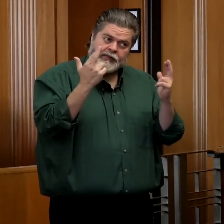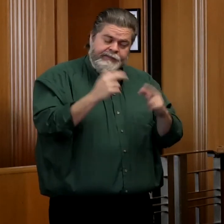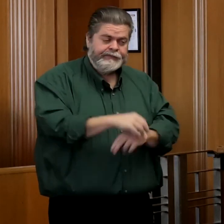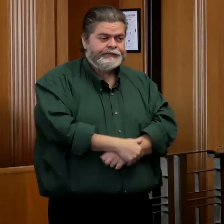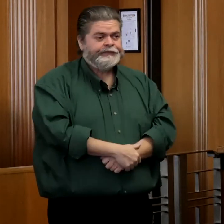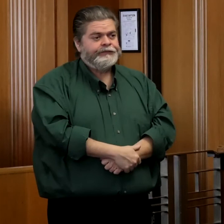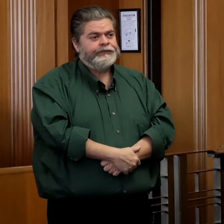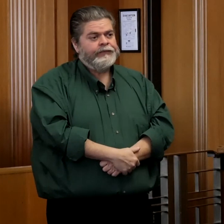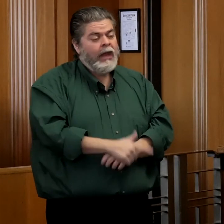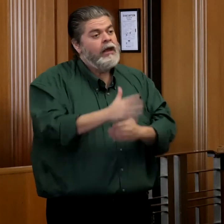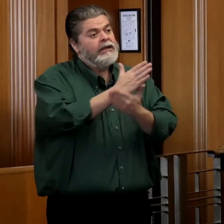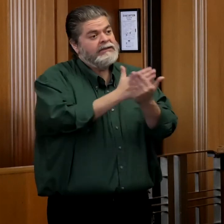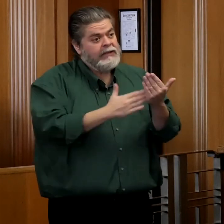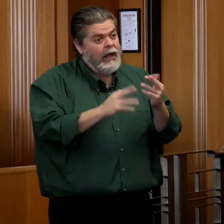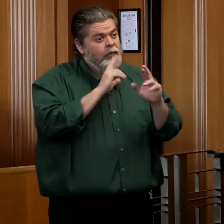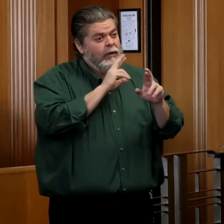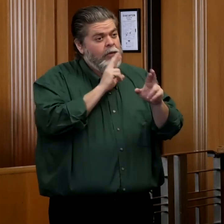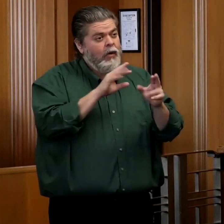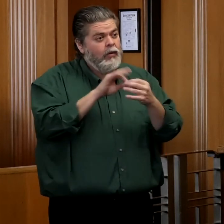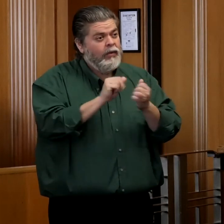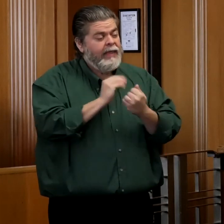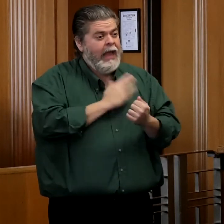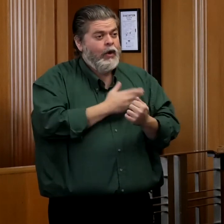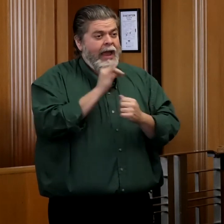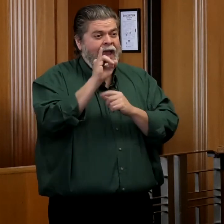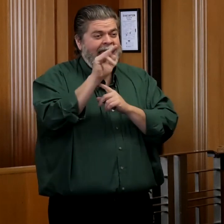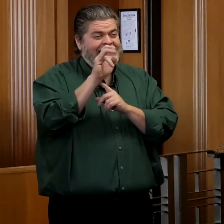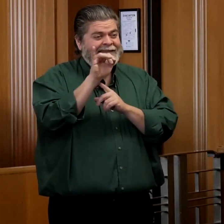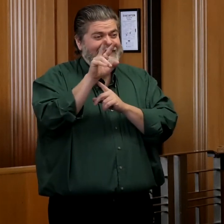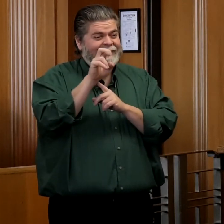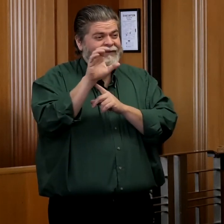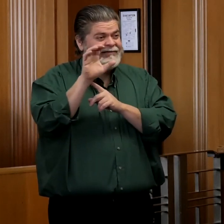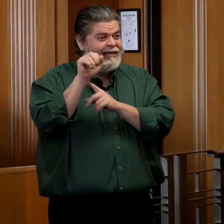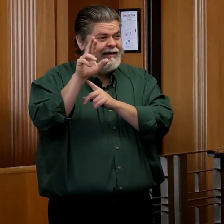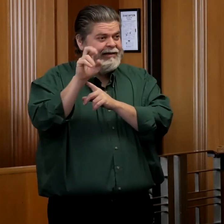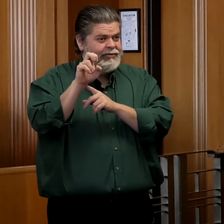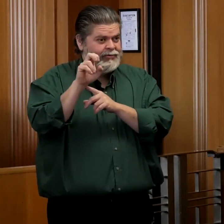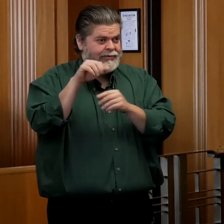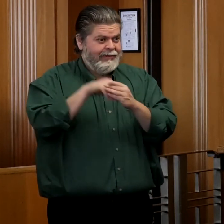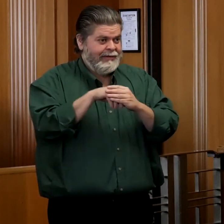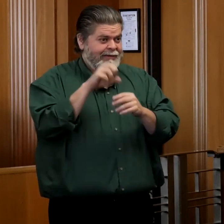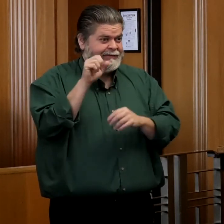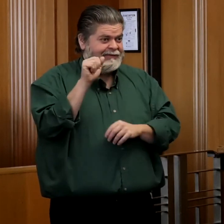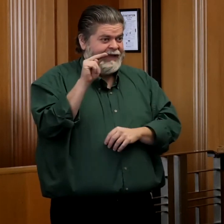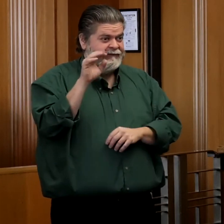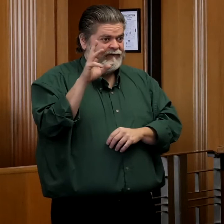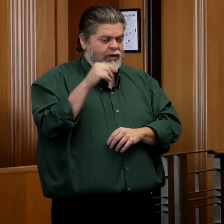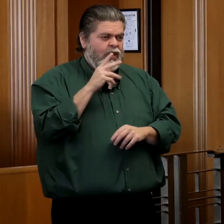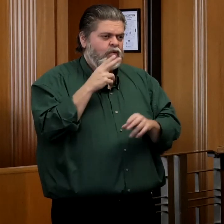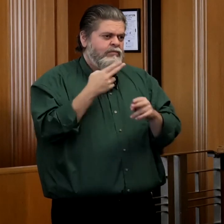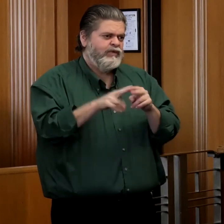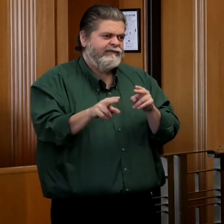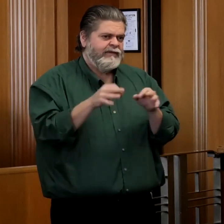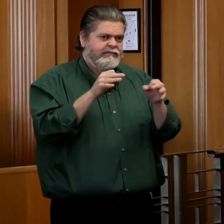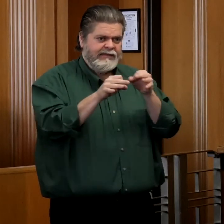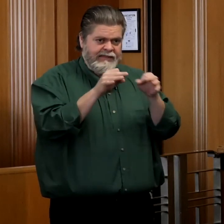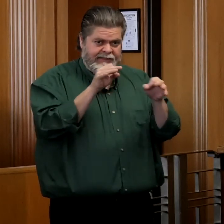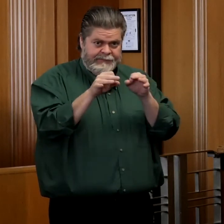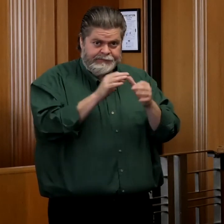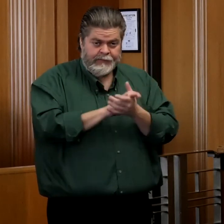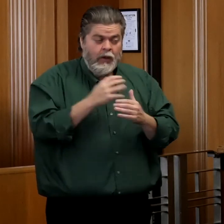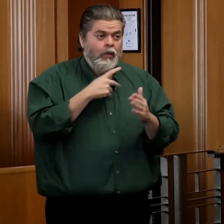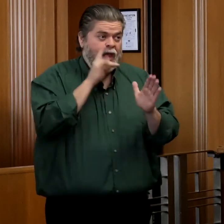There's been some reports regarding our intensive care unit capacity at Sanford. And we'll just address that very briefly, in that